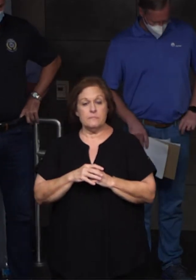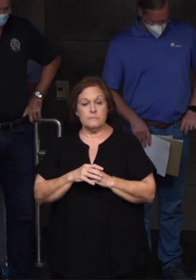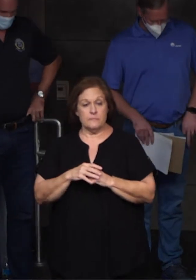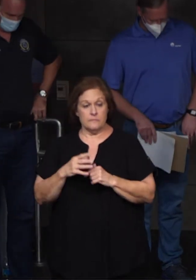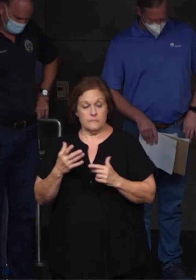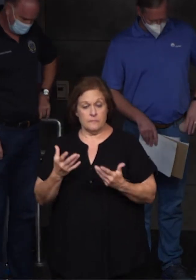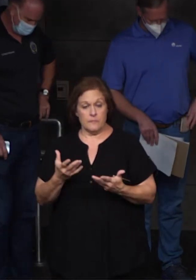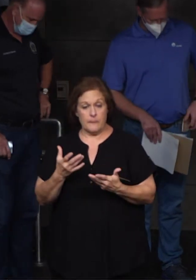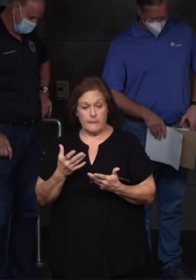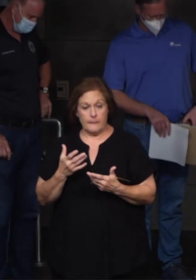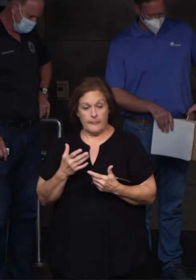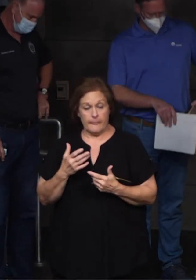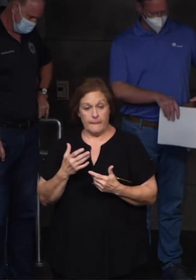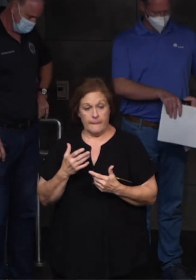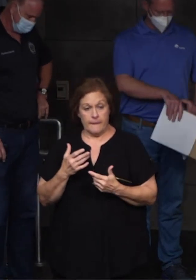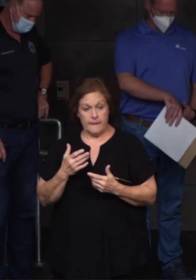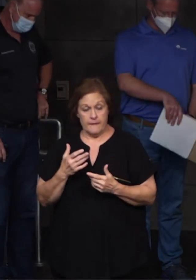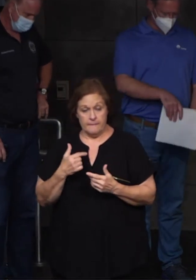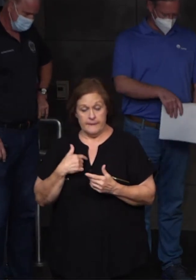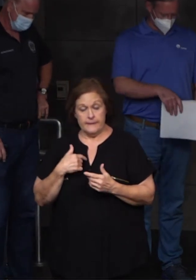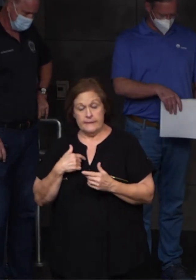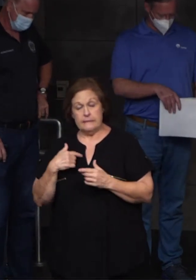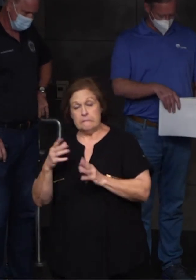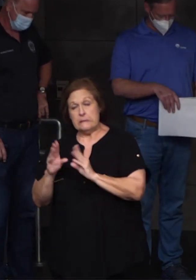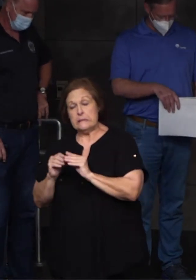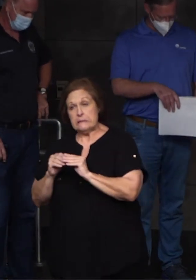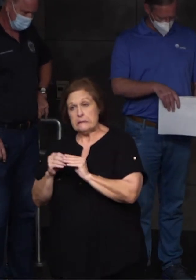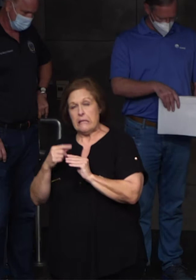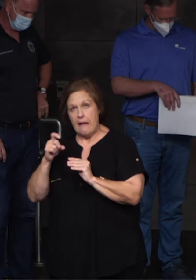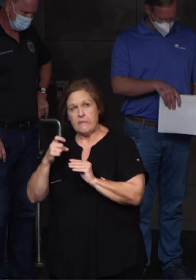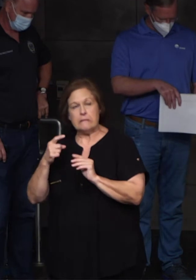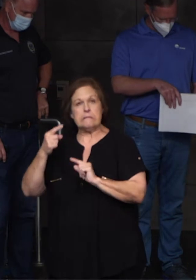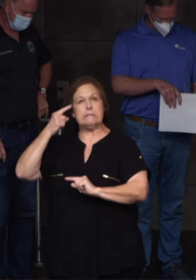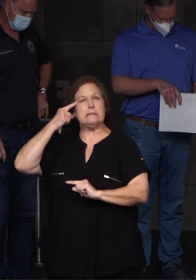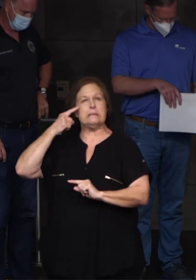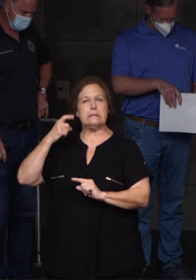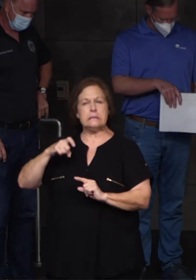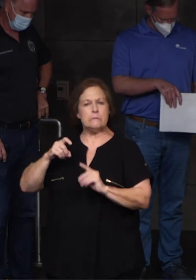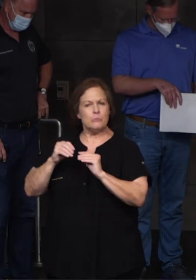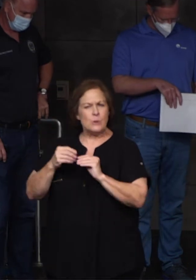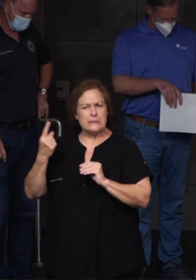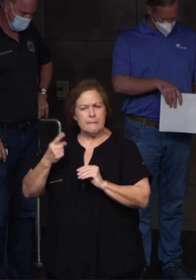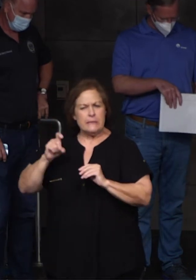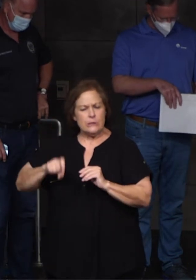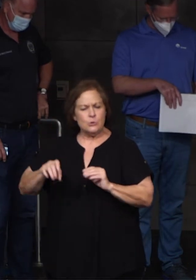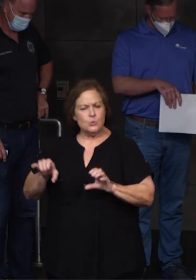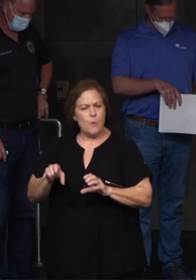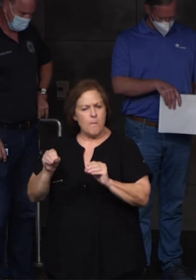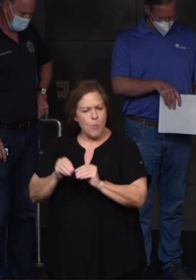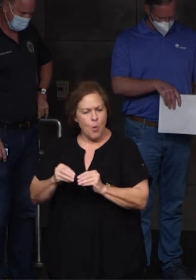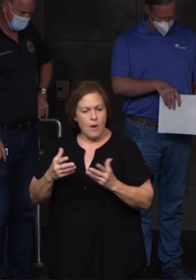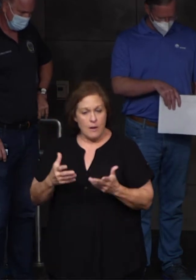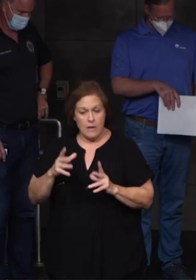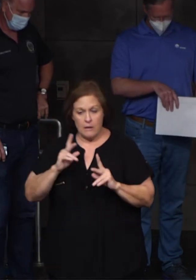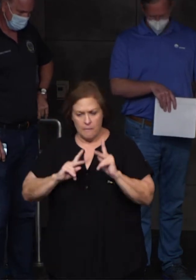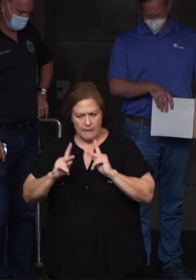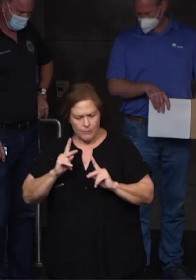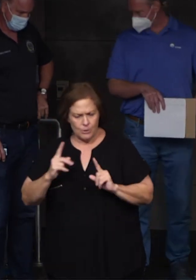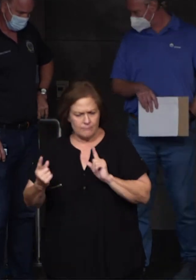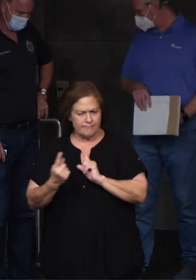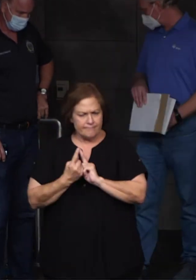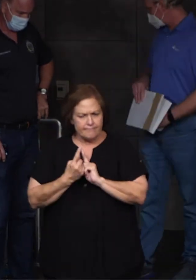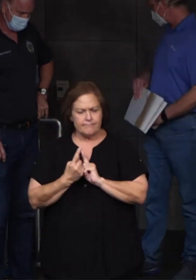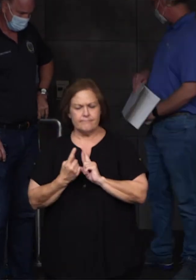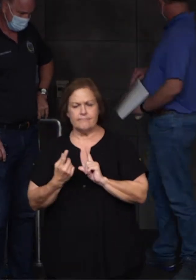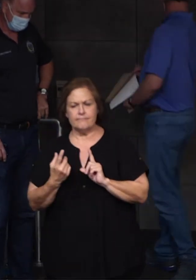in, you know, I sat before this meeting and I said I have to come up with more. We have to do more. People have come to me and,